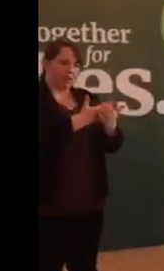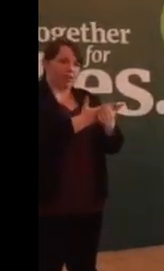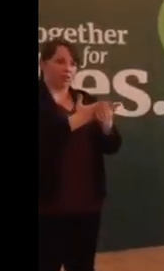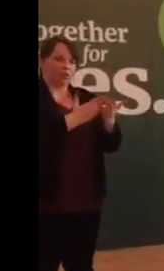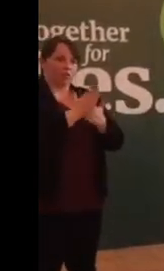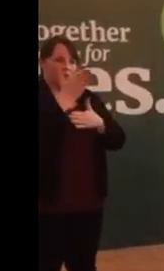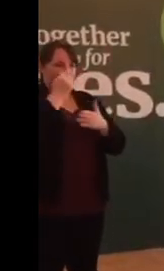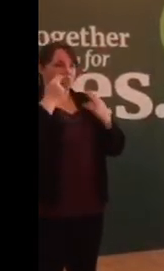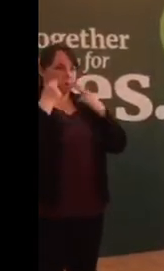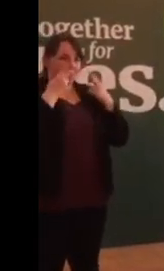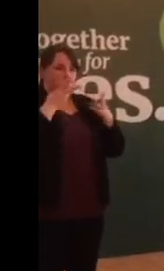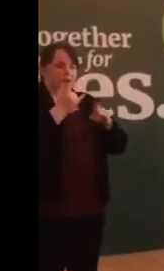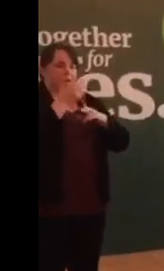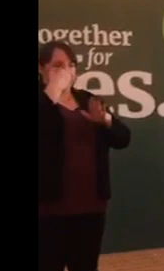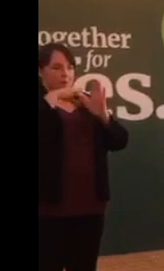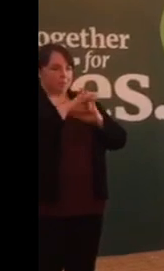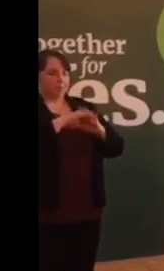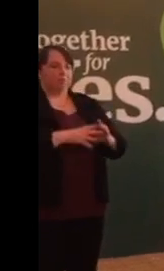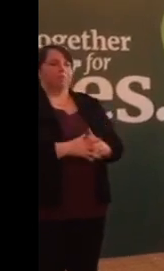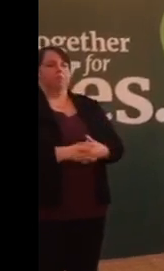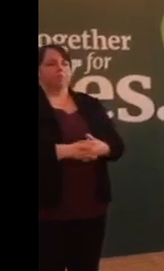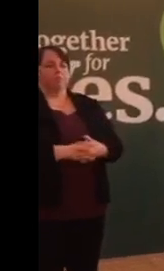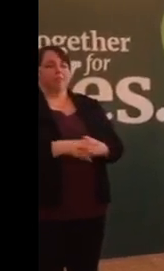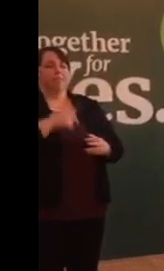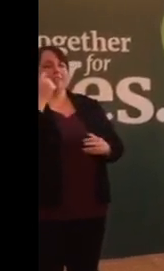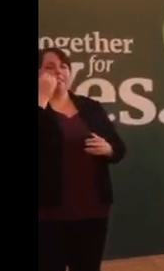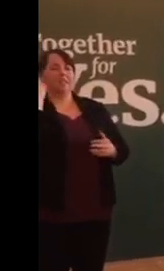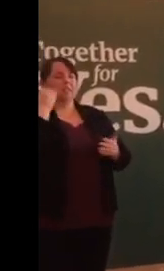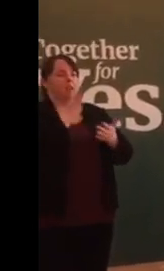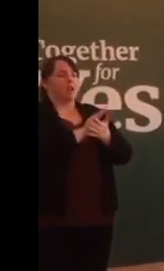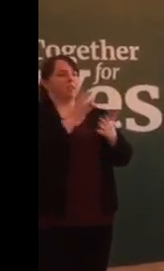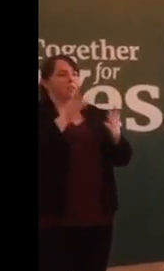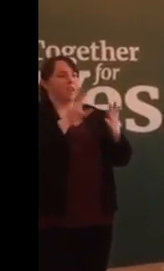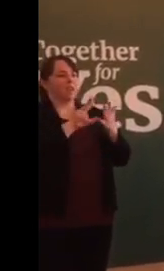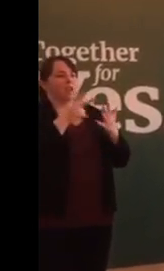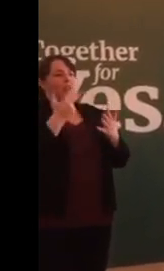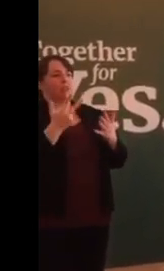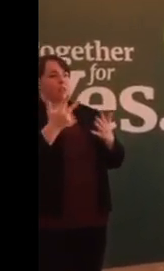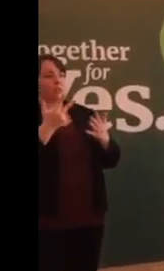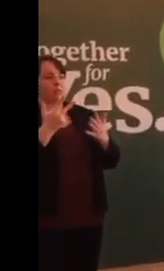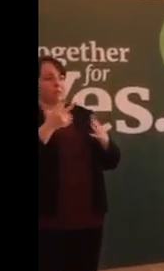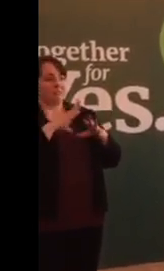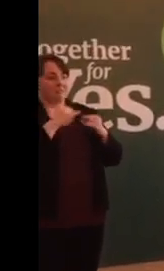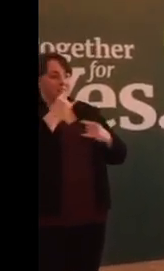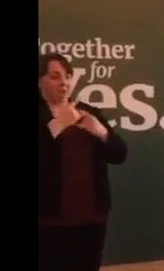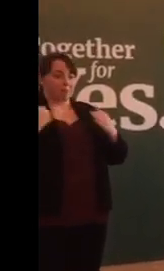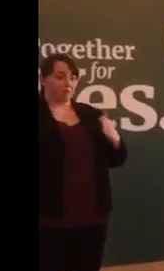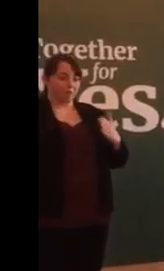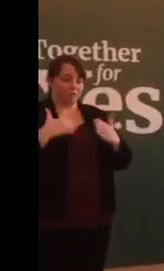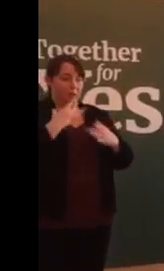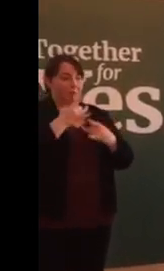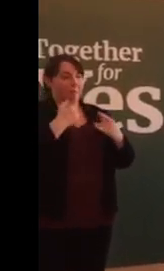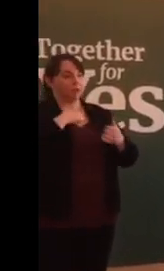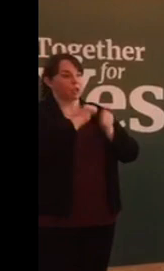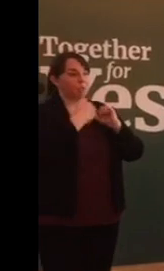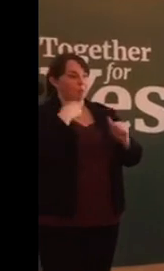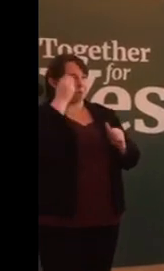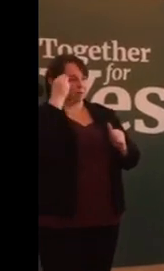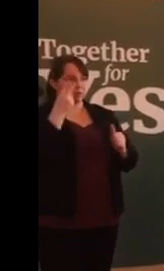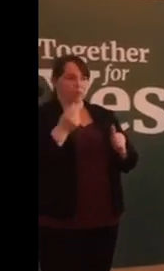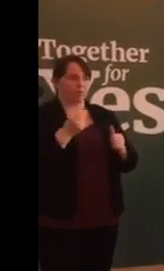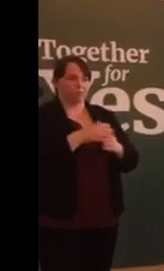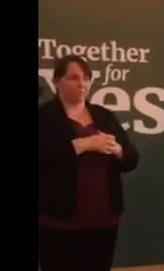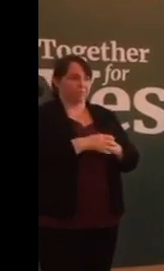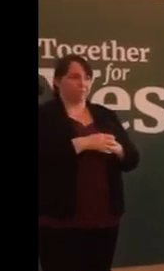today. All that happened since 1983 has not made me change my mind. Indeed,